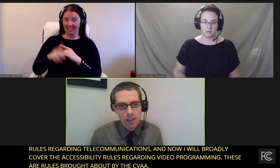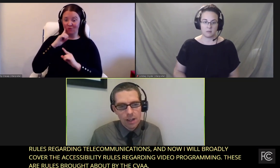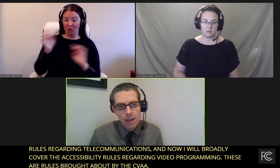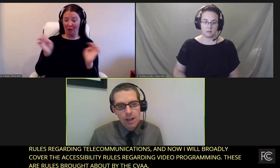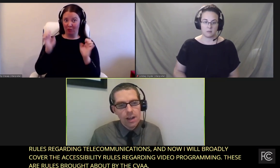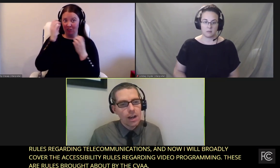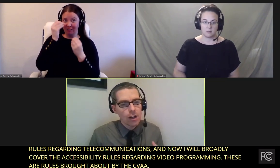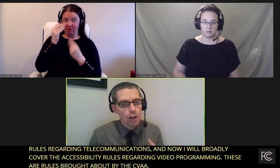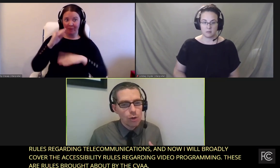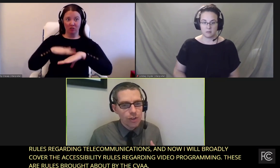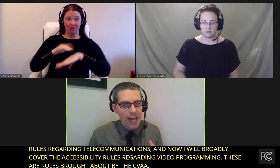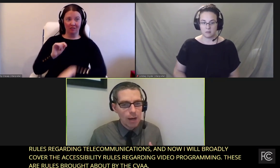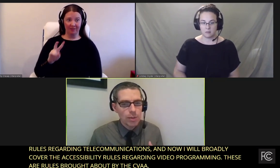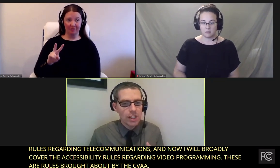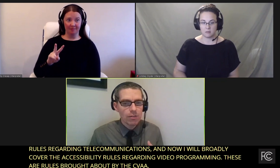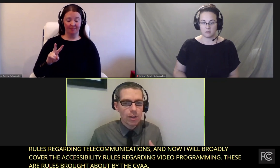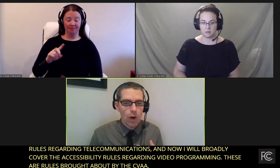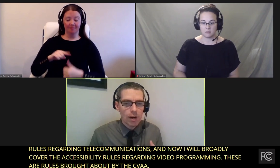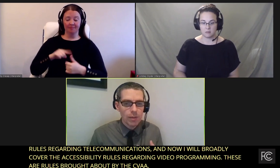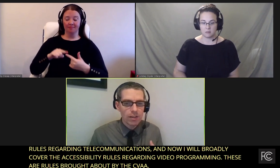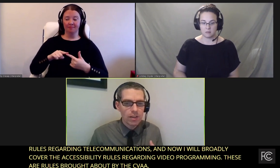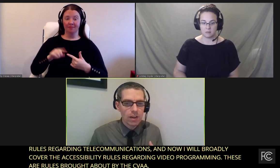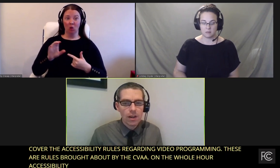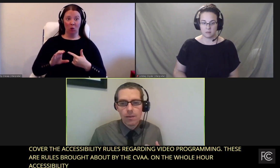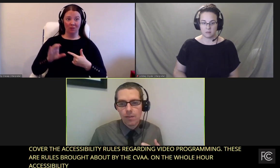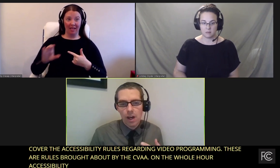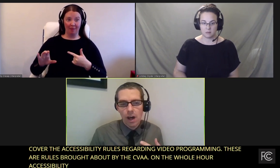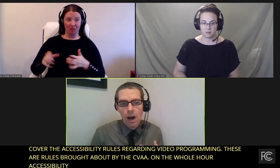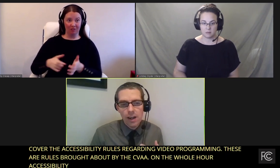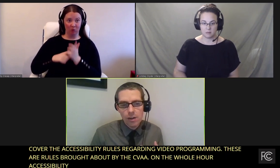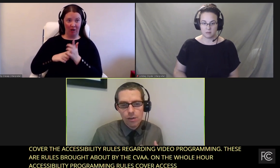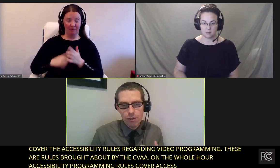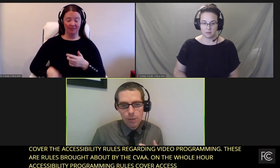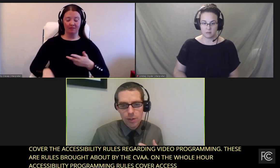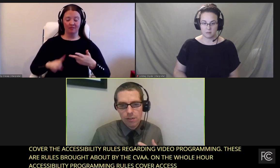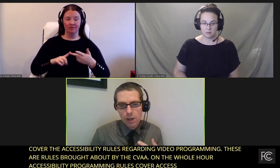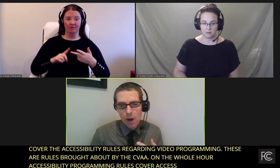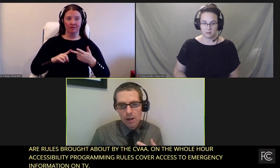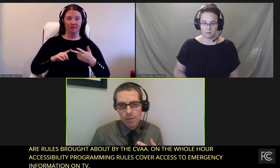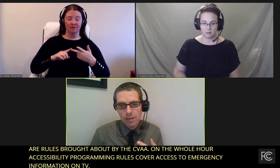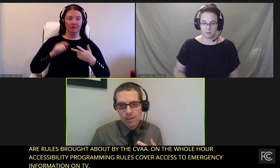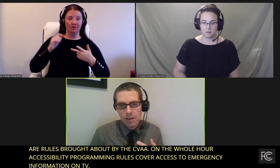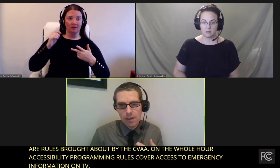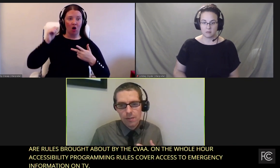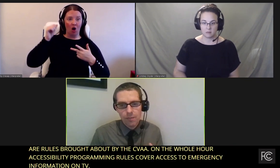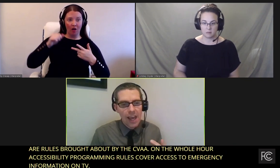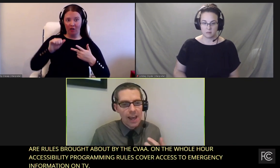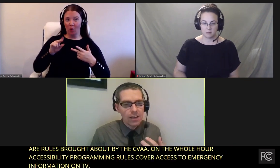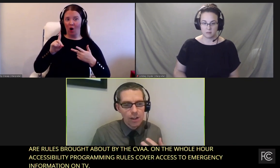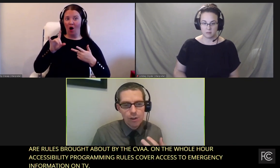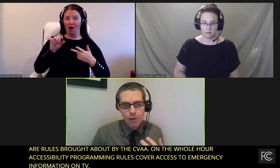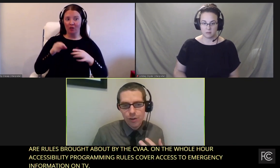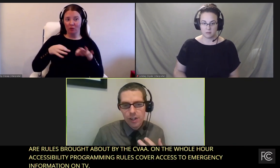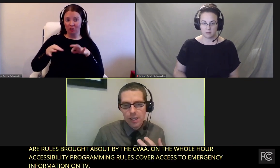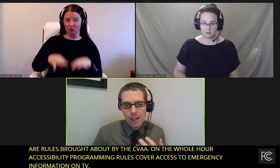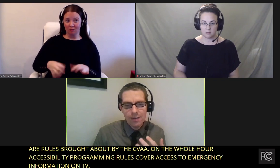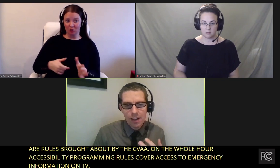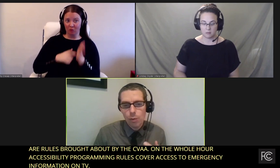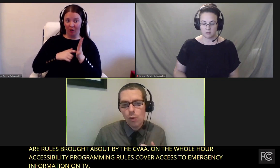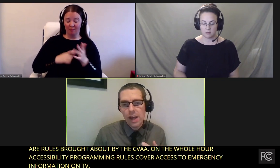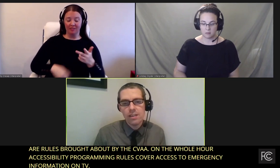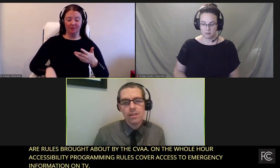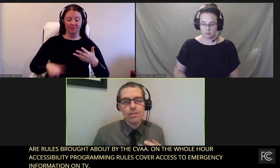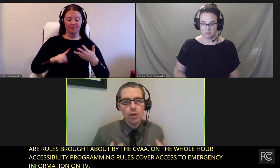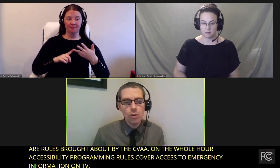on TV, closed captioning requirements, audio description requirements, and ensuring